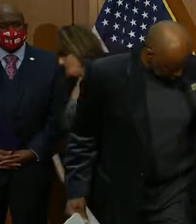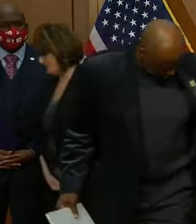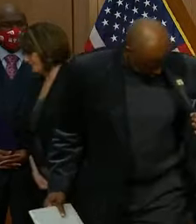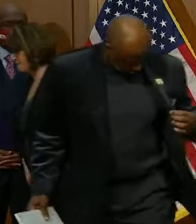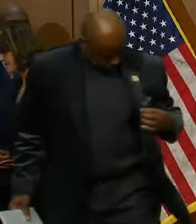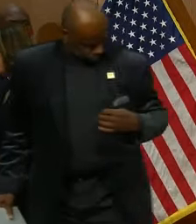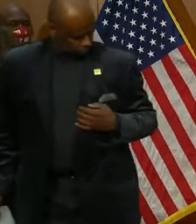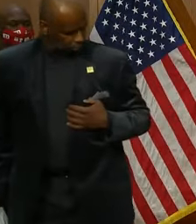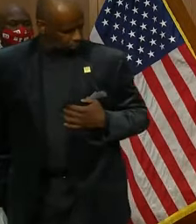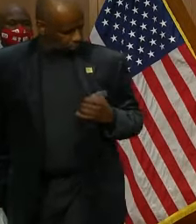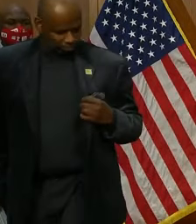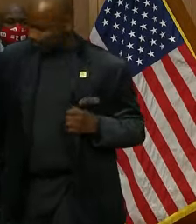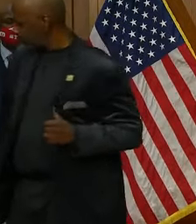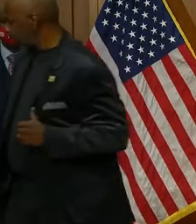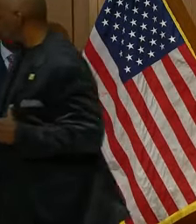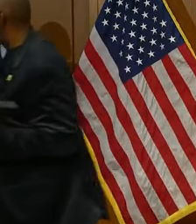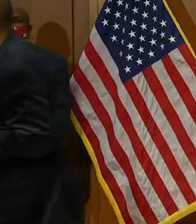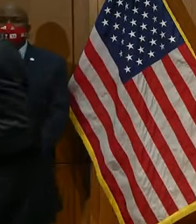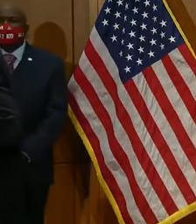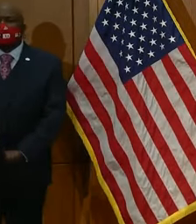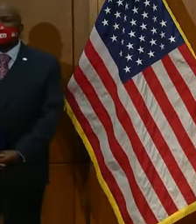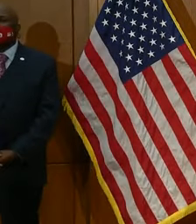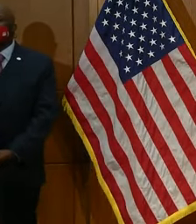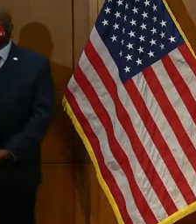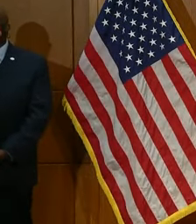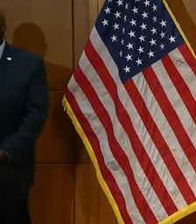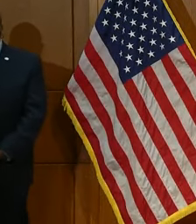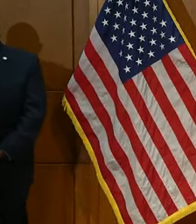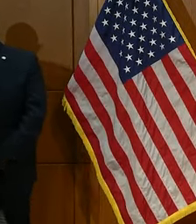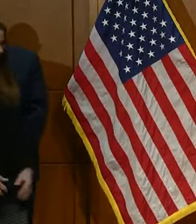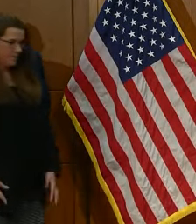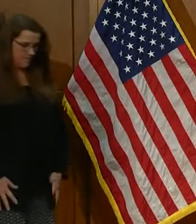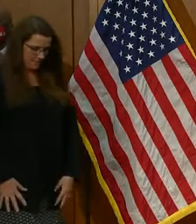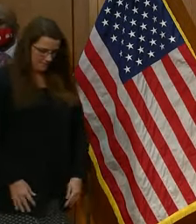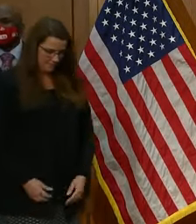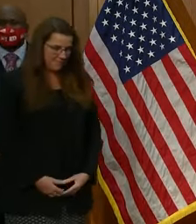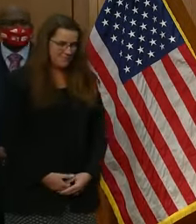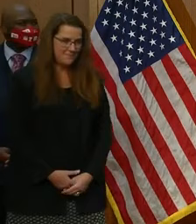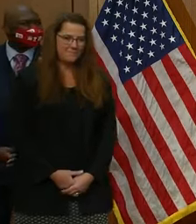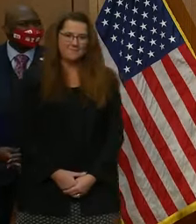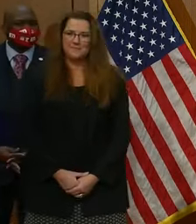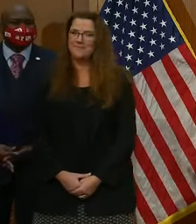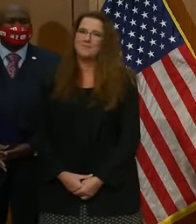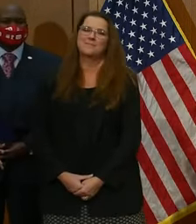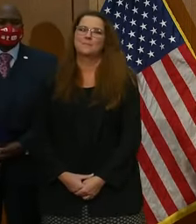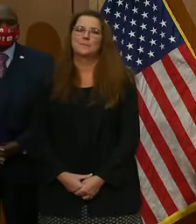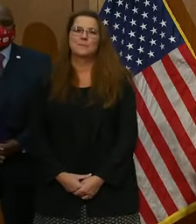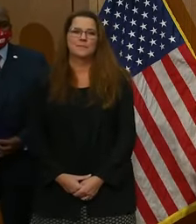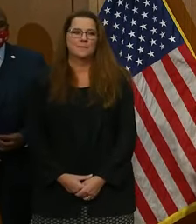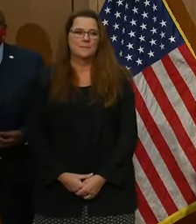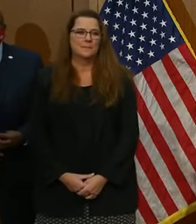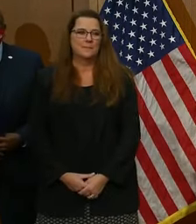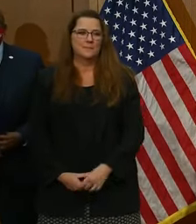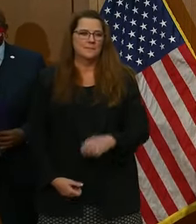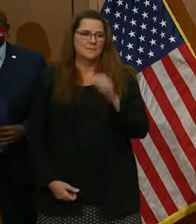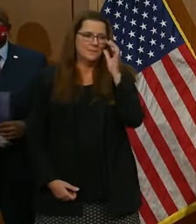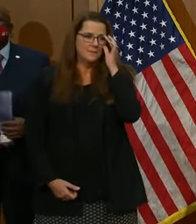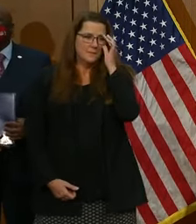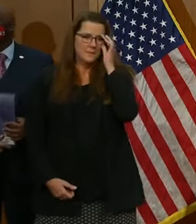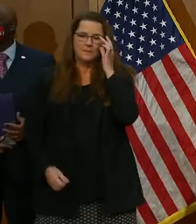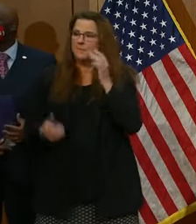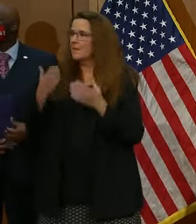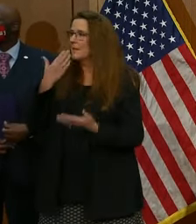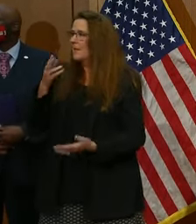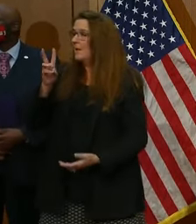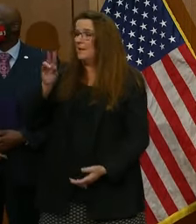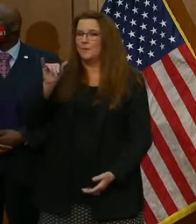you, Wayne.